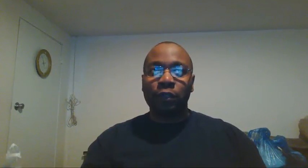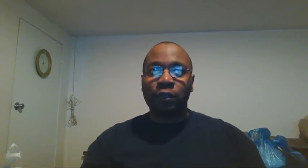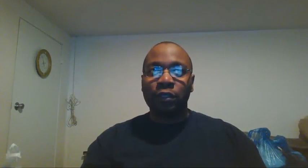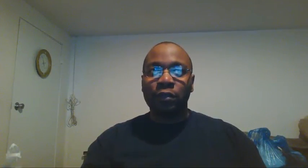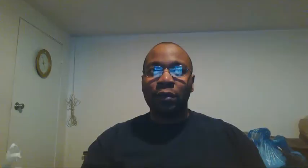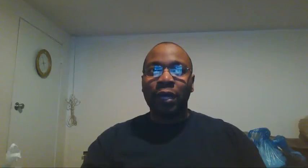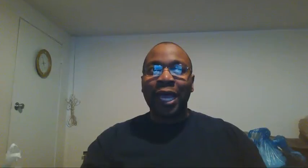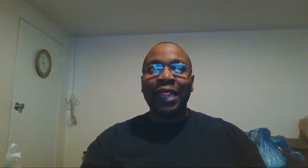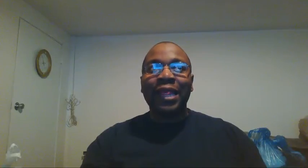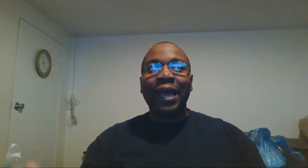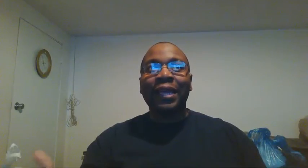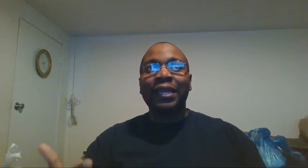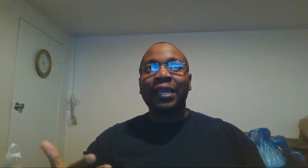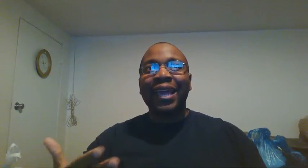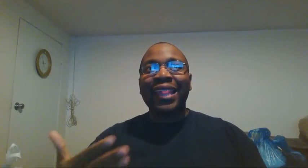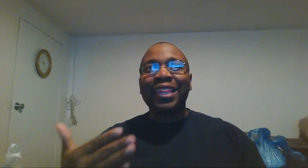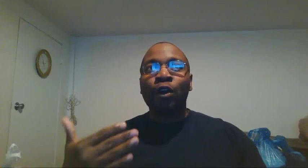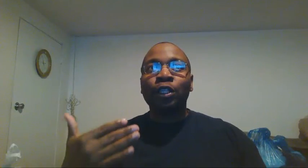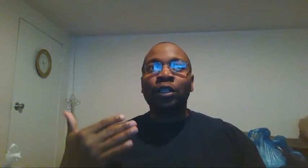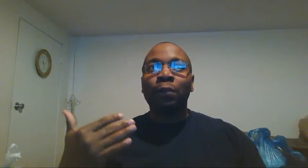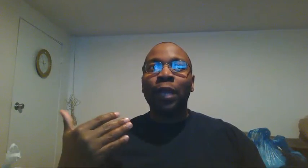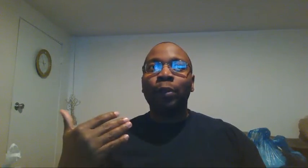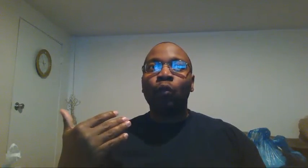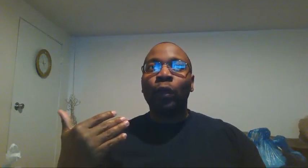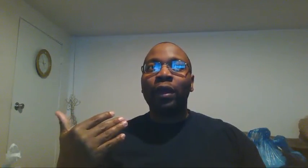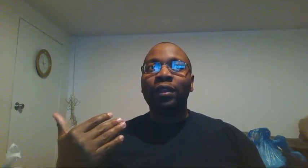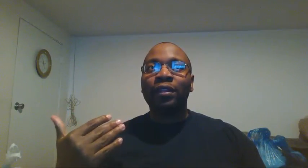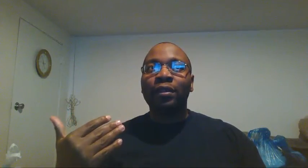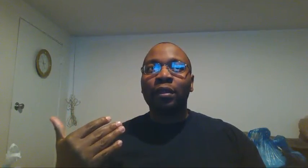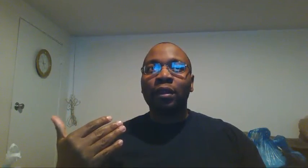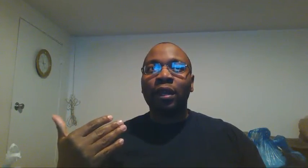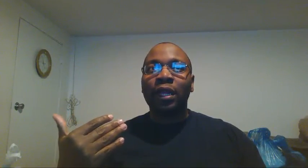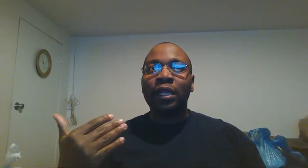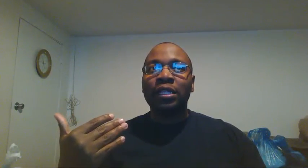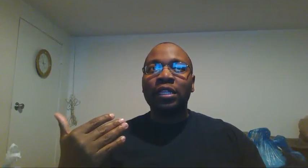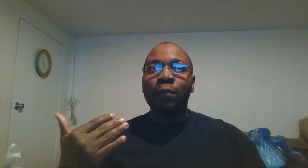like there are some people with depression